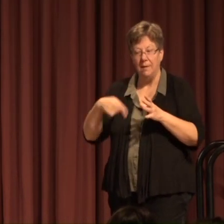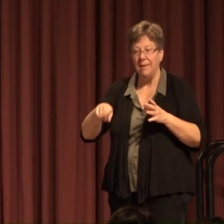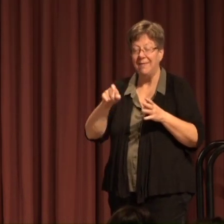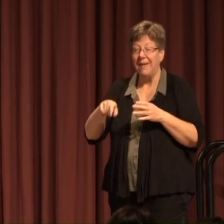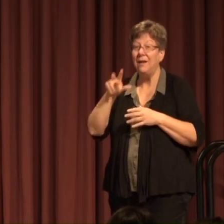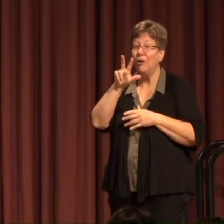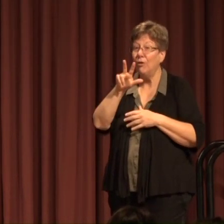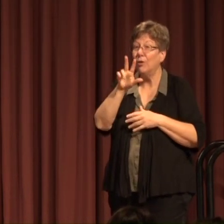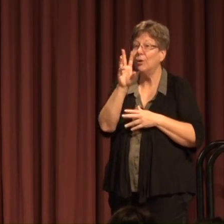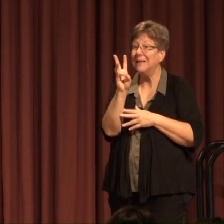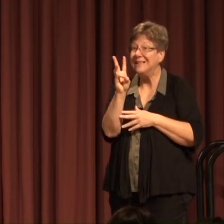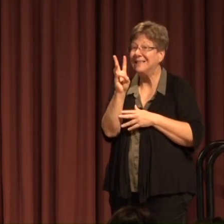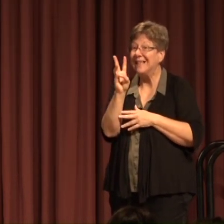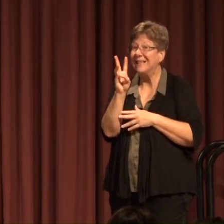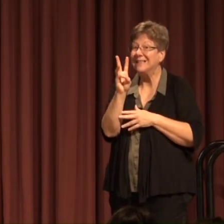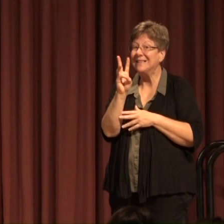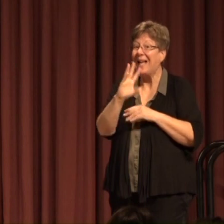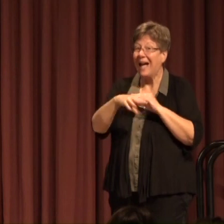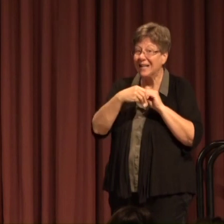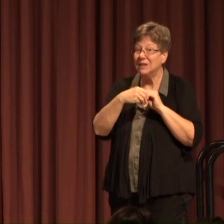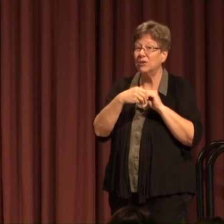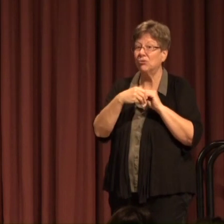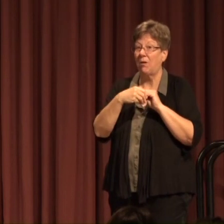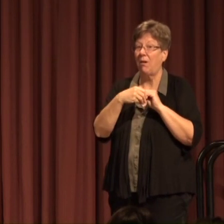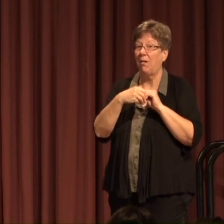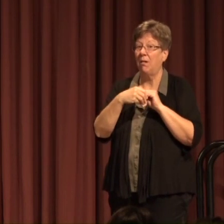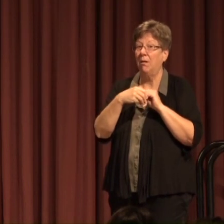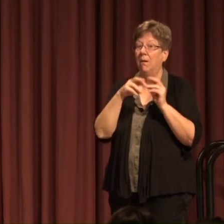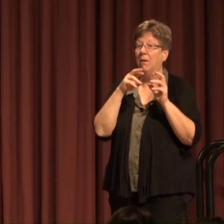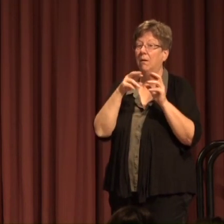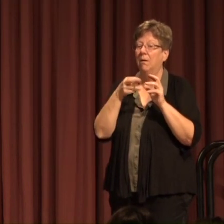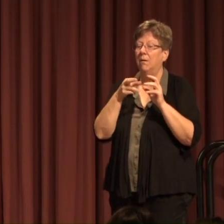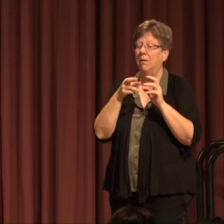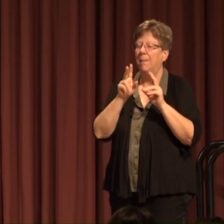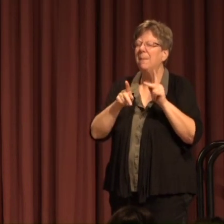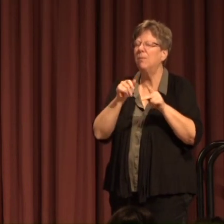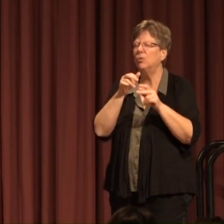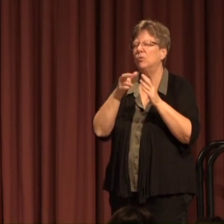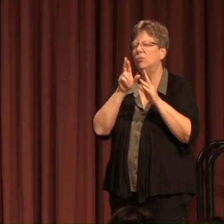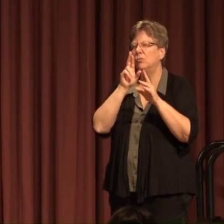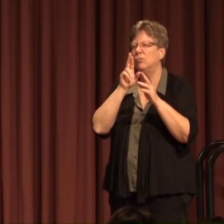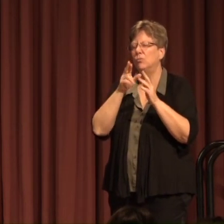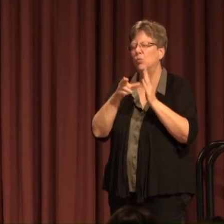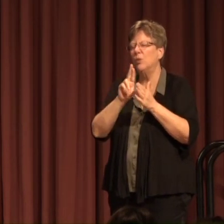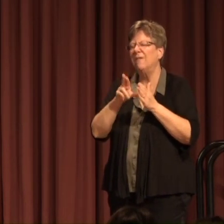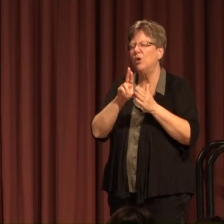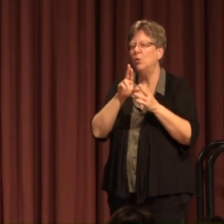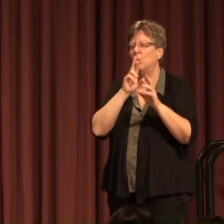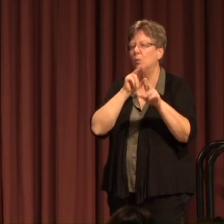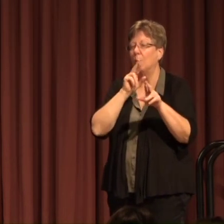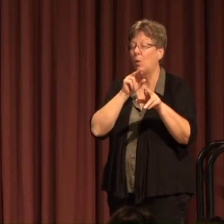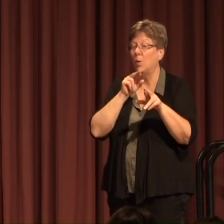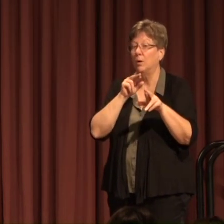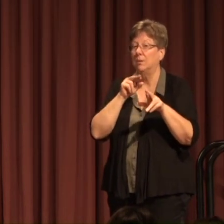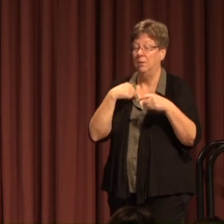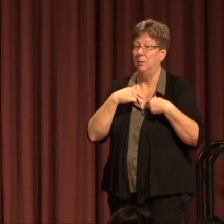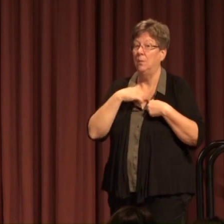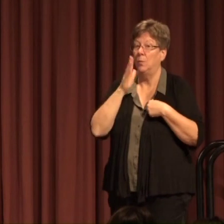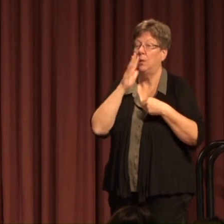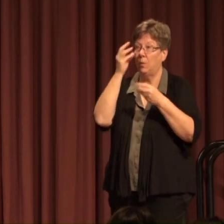36 additional report reviewers And we'll put out that call